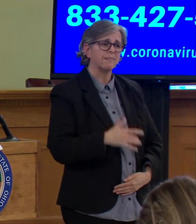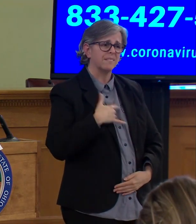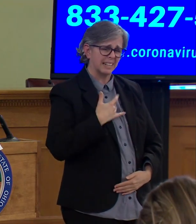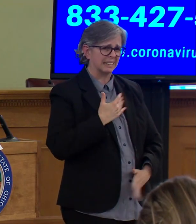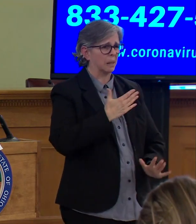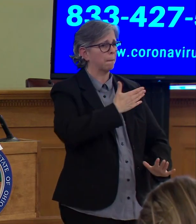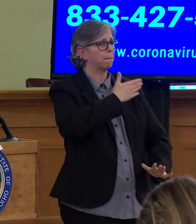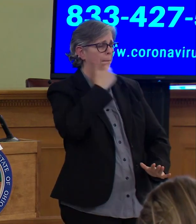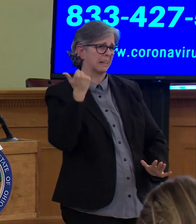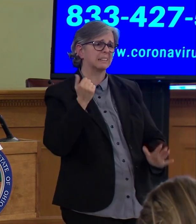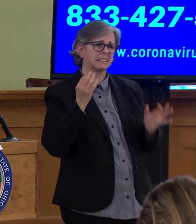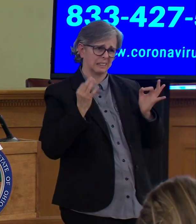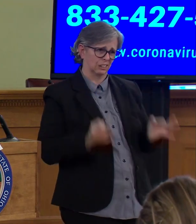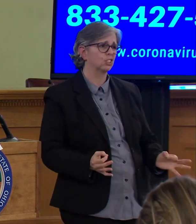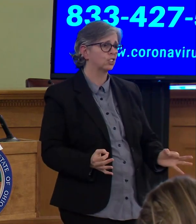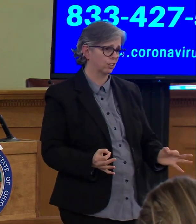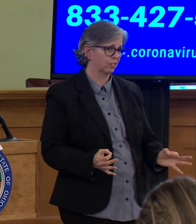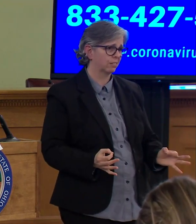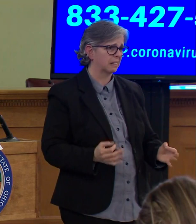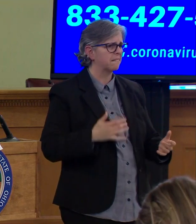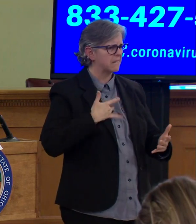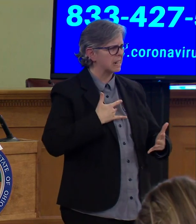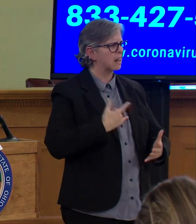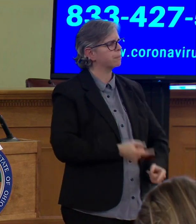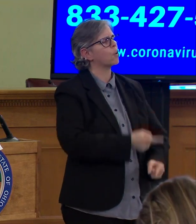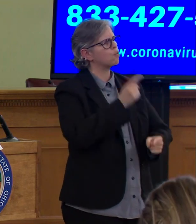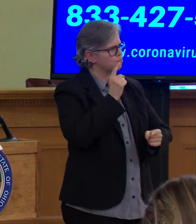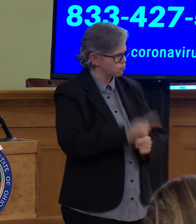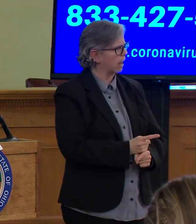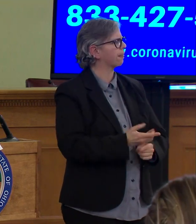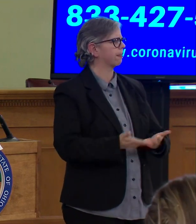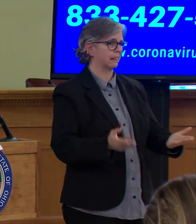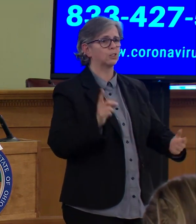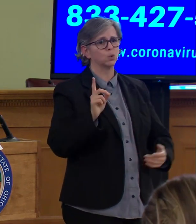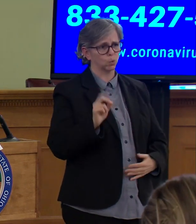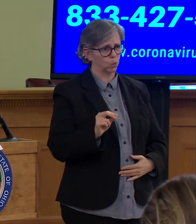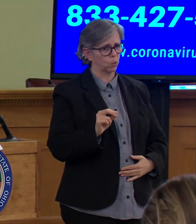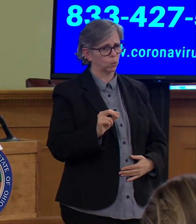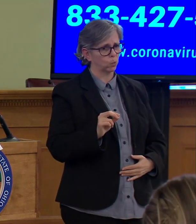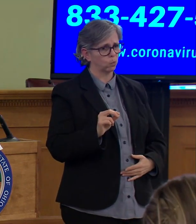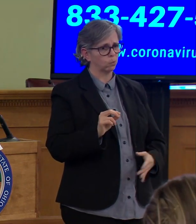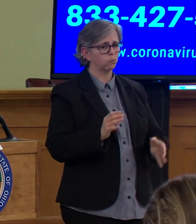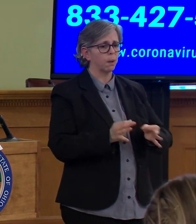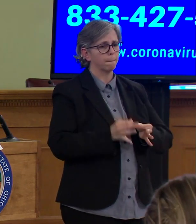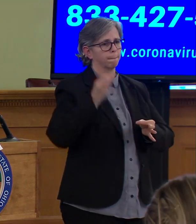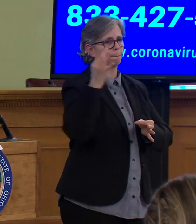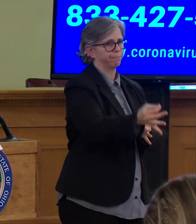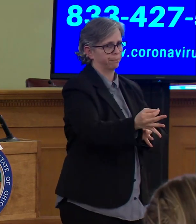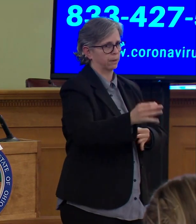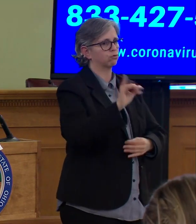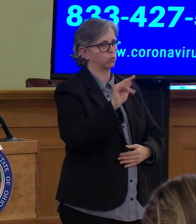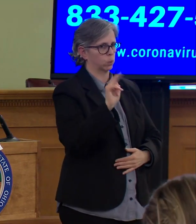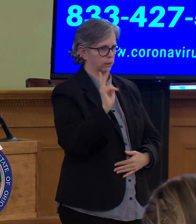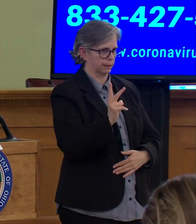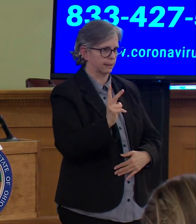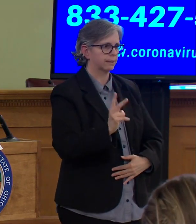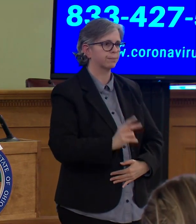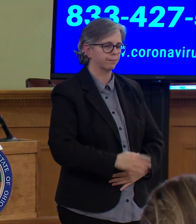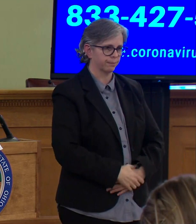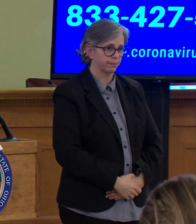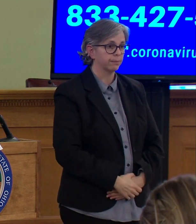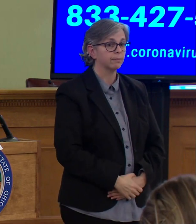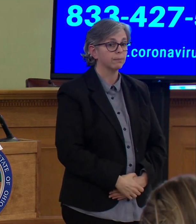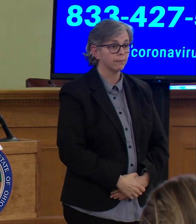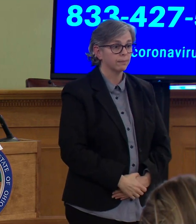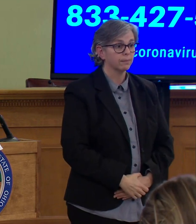But it is, I believe, the right thing to do. I understand – I can say this from